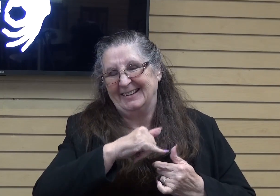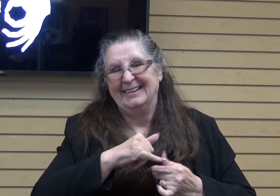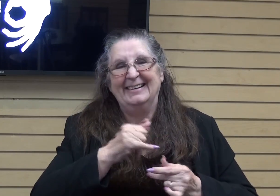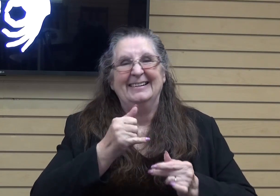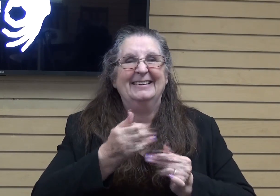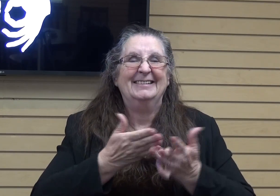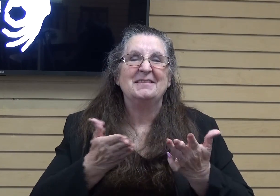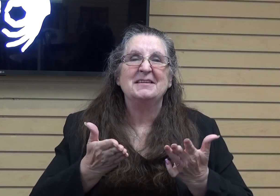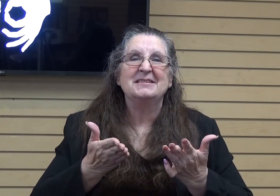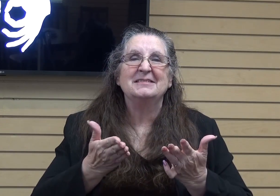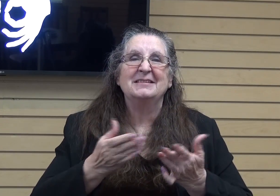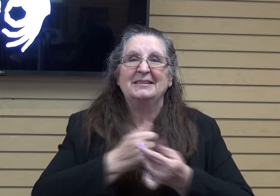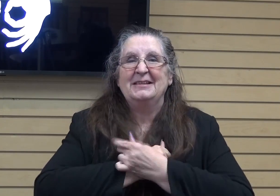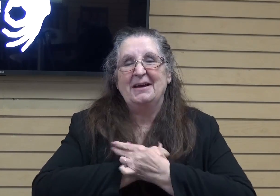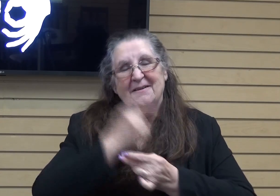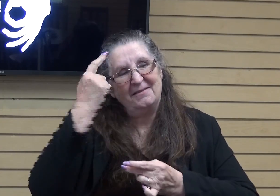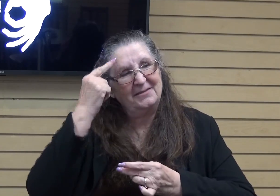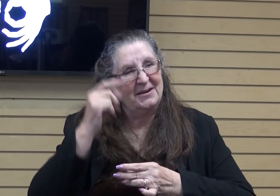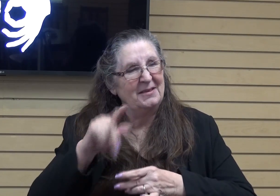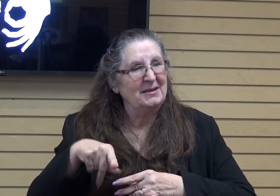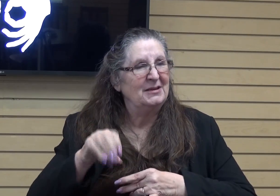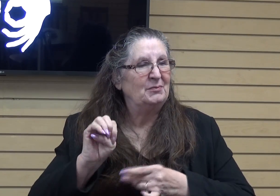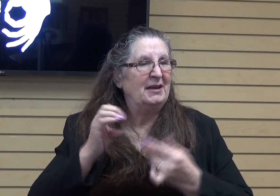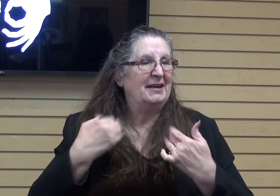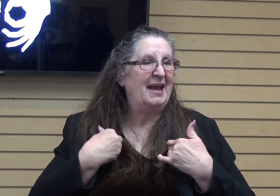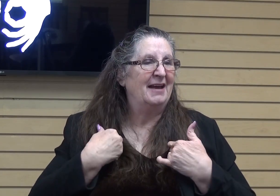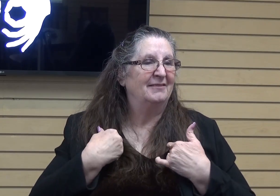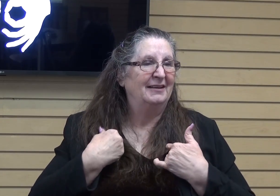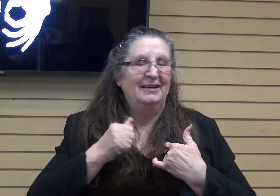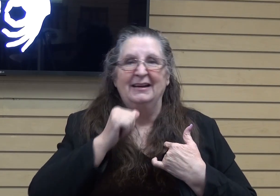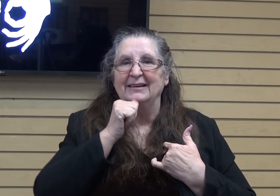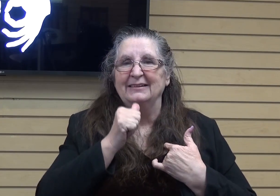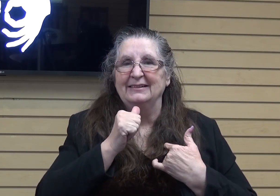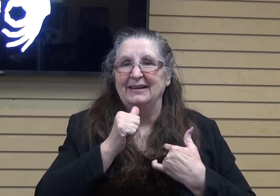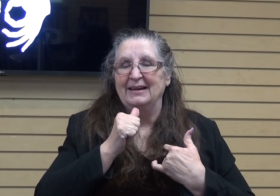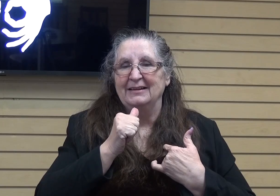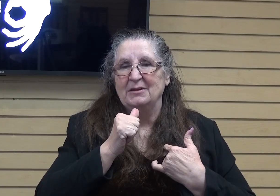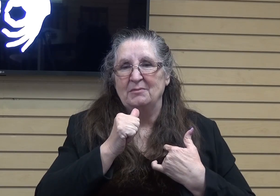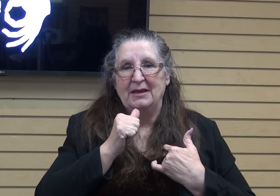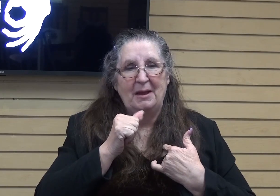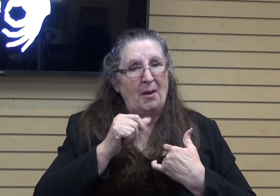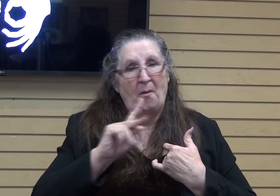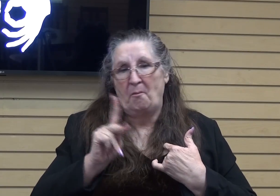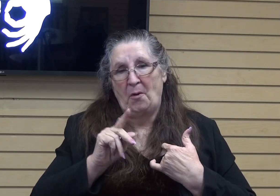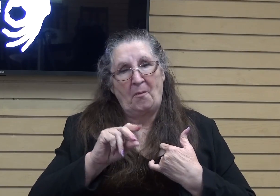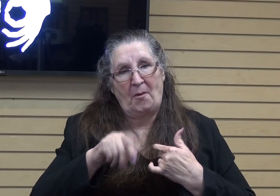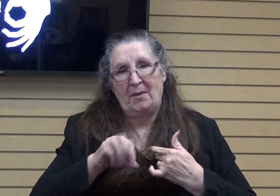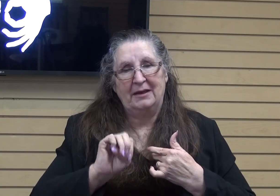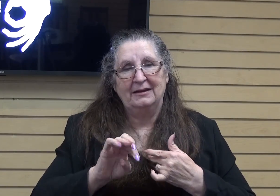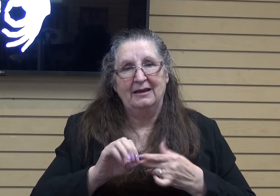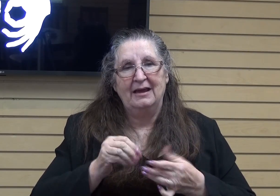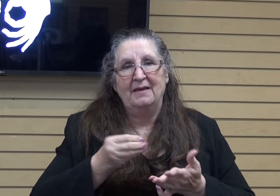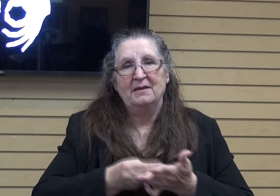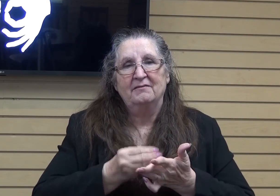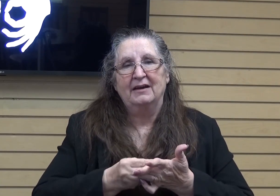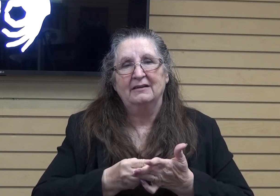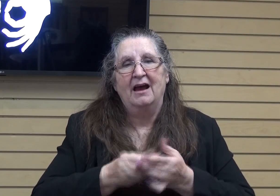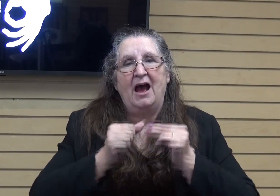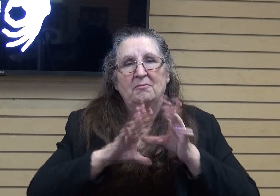this love for this pin that I have and not in it being a purple pin, but just the fact that I've been blessed by my brothers